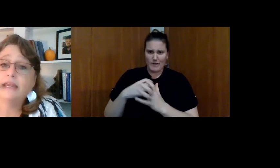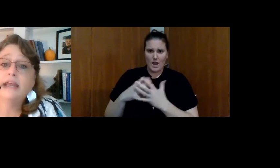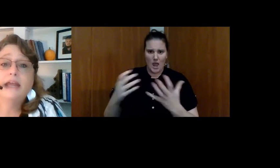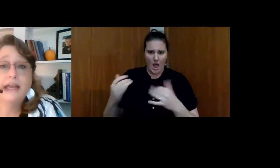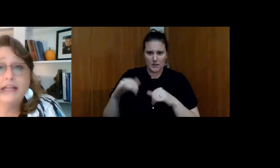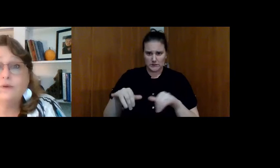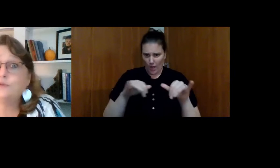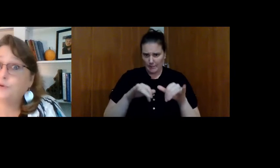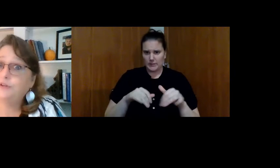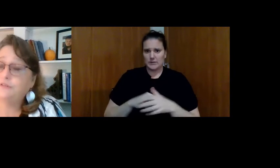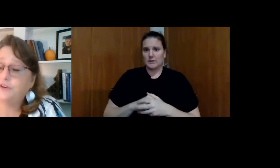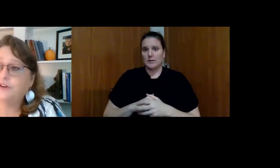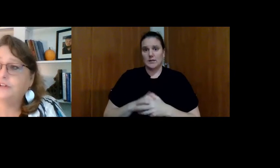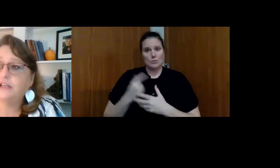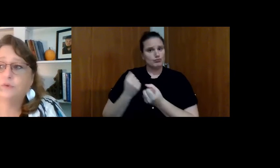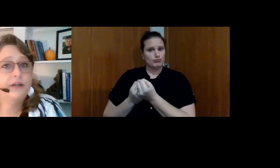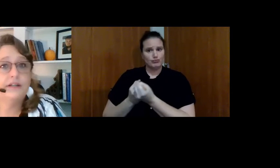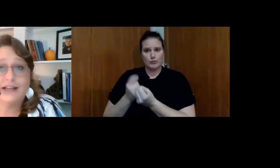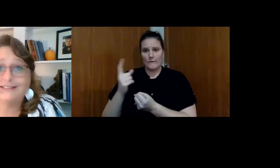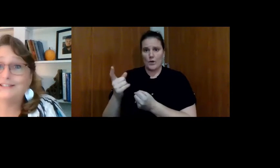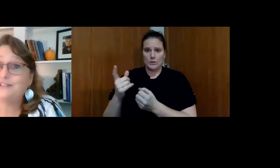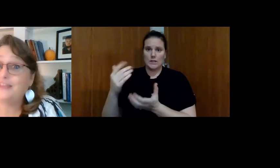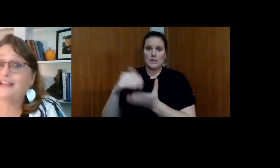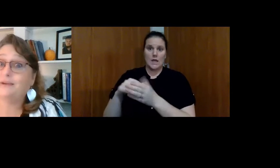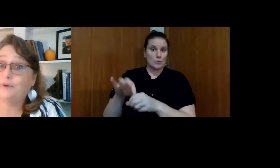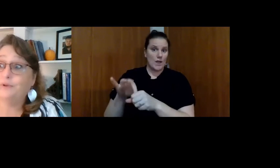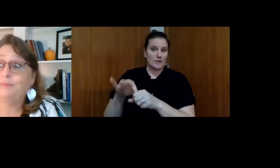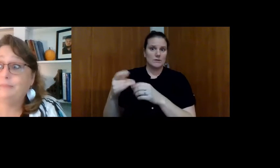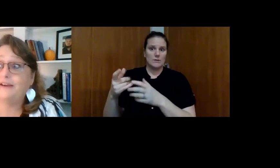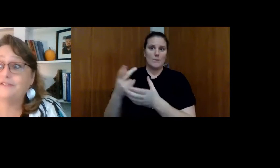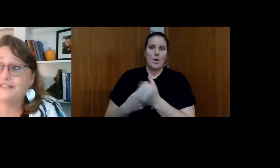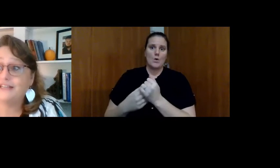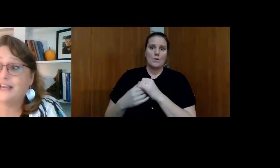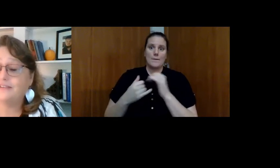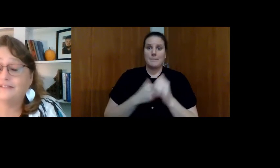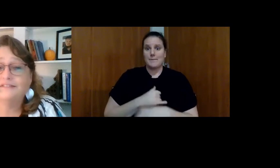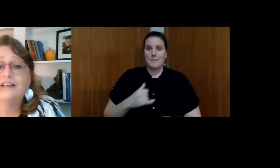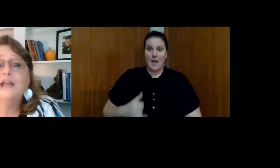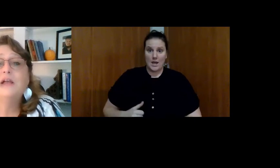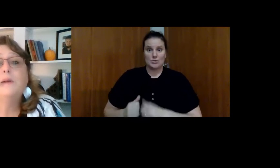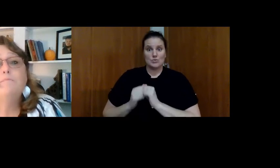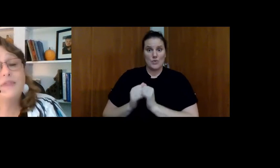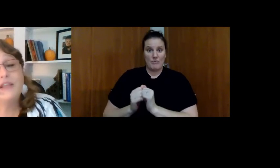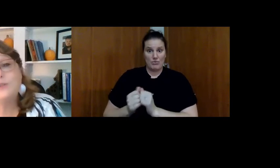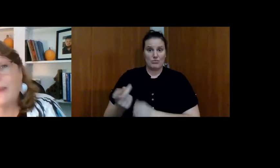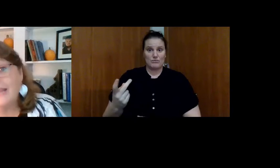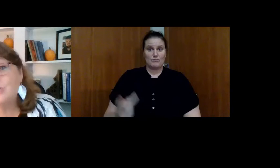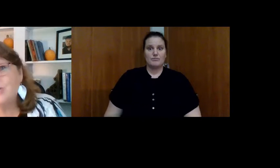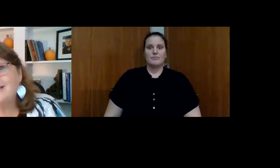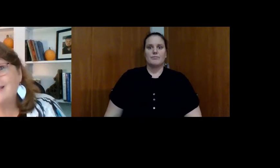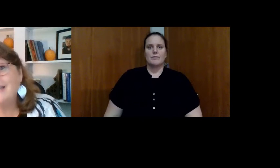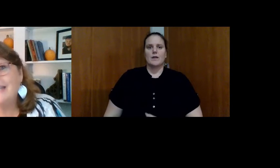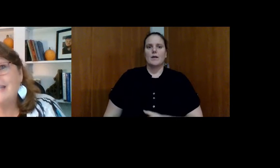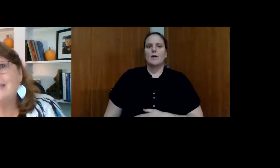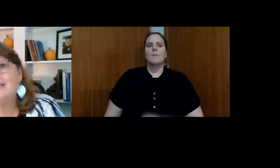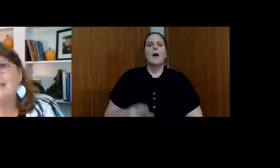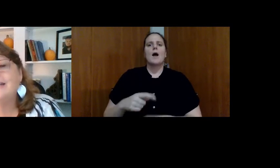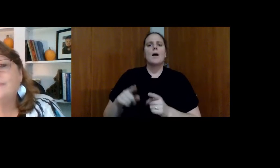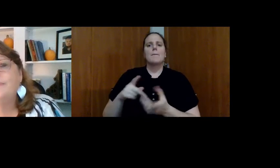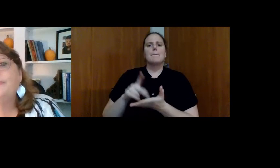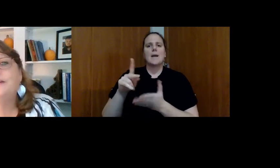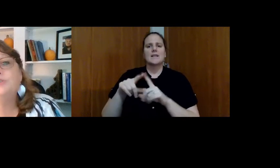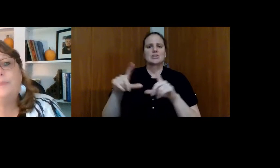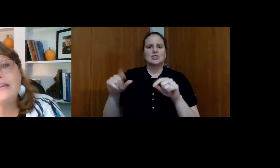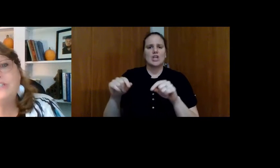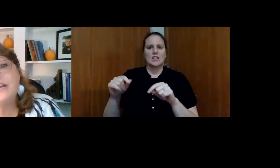in common. And he was rooting for her to get reelected so they could both be mayors together. But those paychecks that he gets,